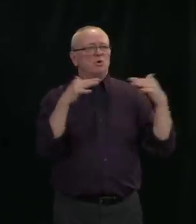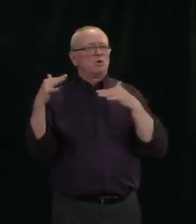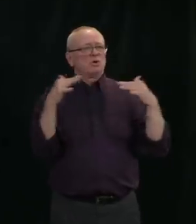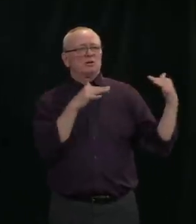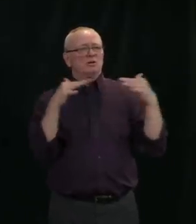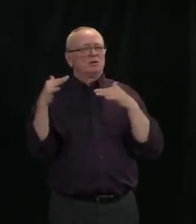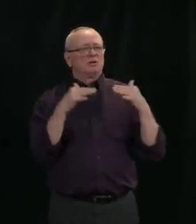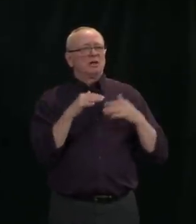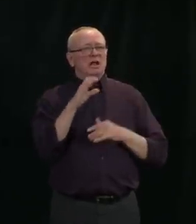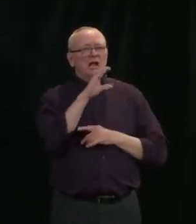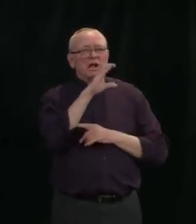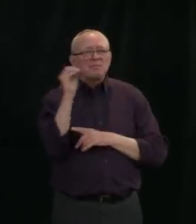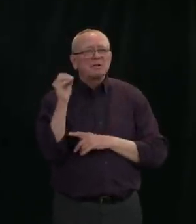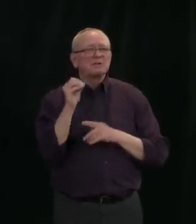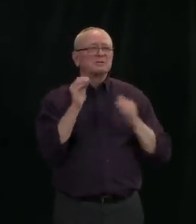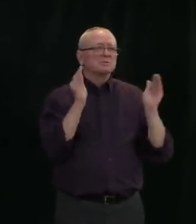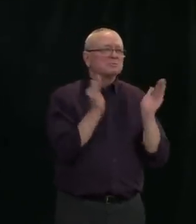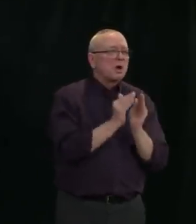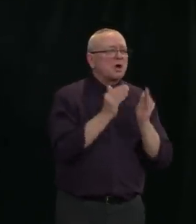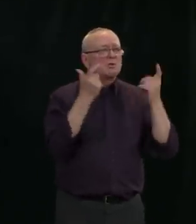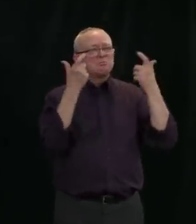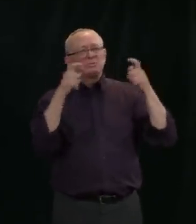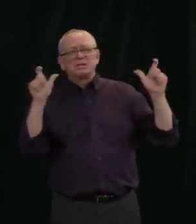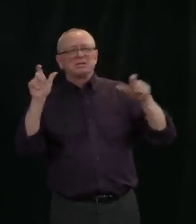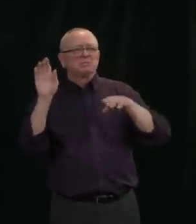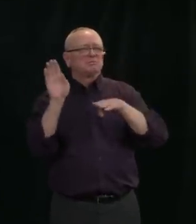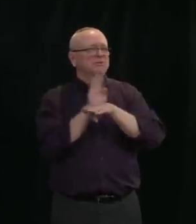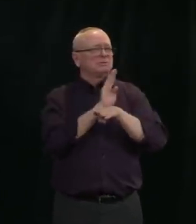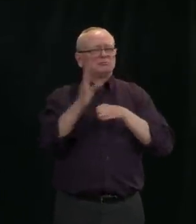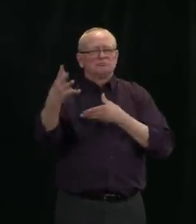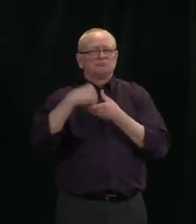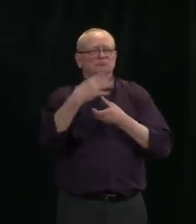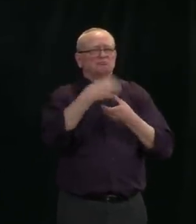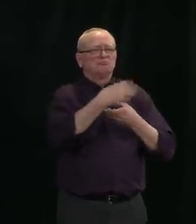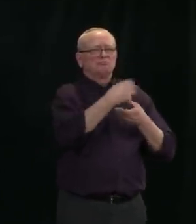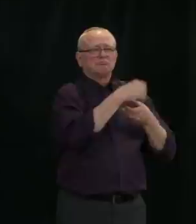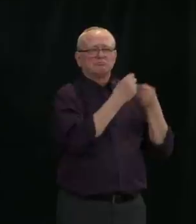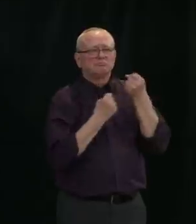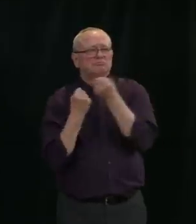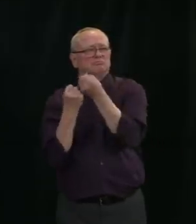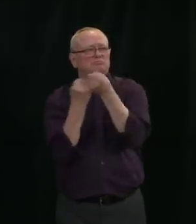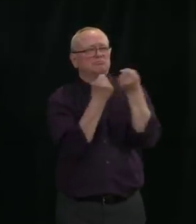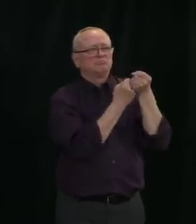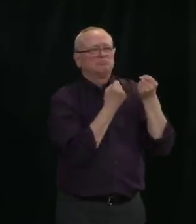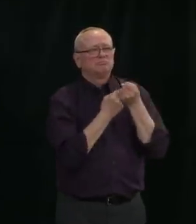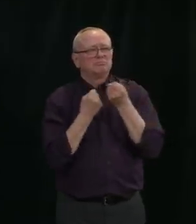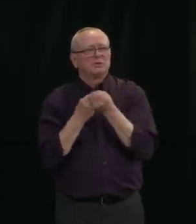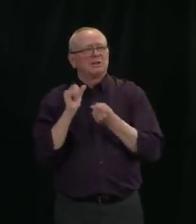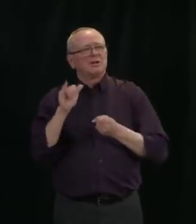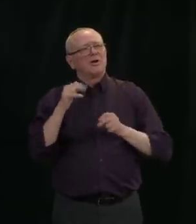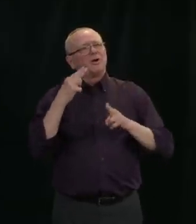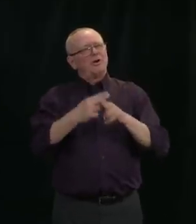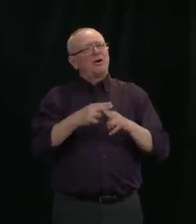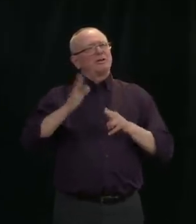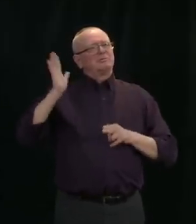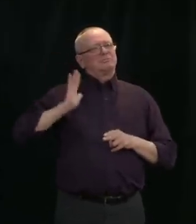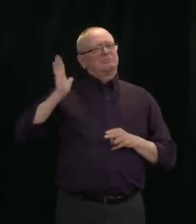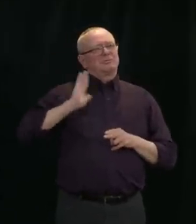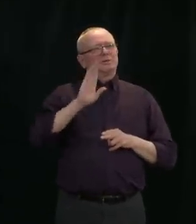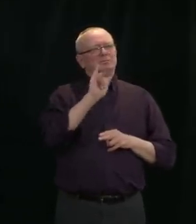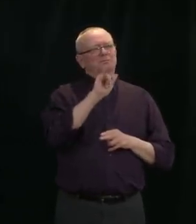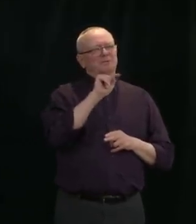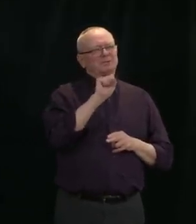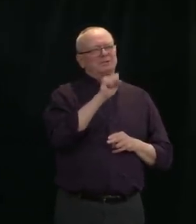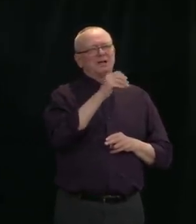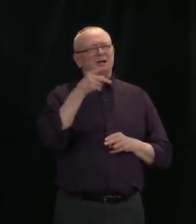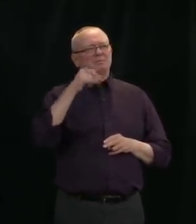all played some role in that. That's why it was called the bits and pieces program. I want to commend my colleague, Premier Doug Ford of